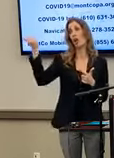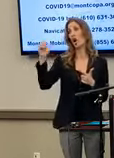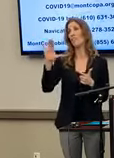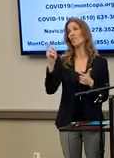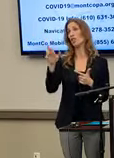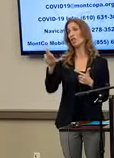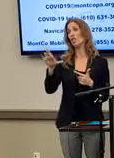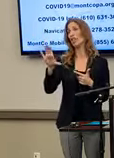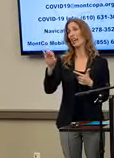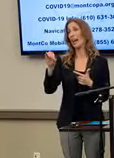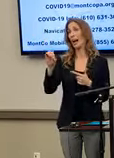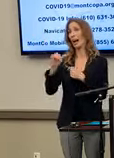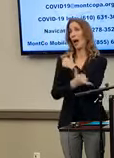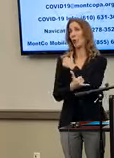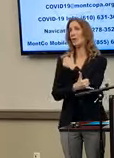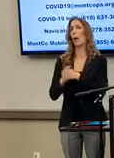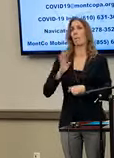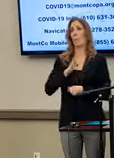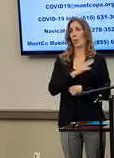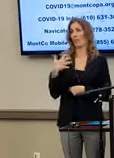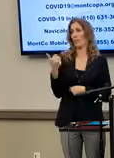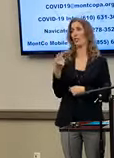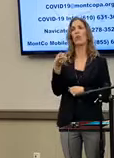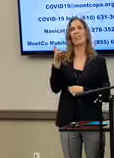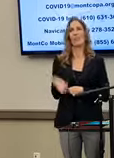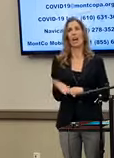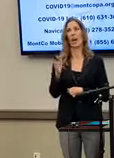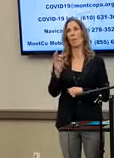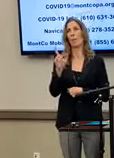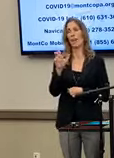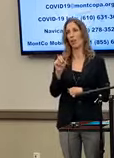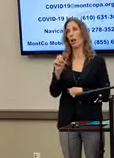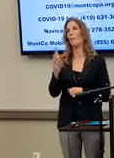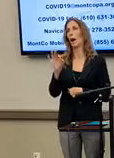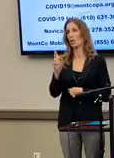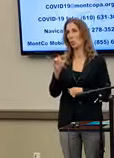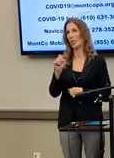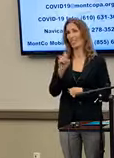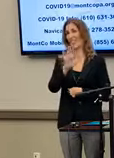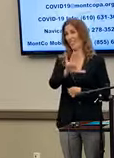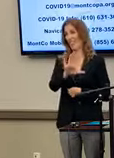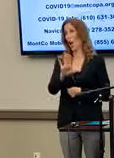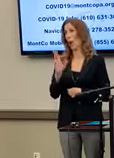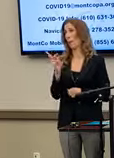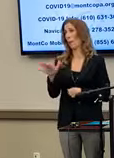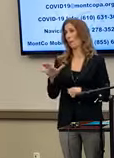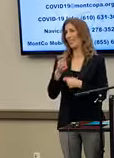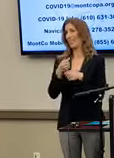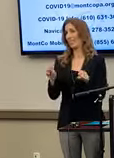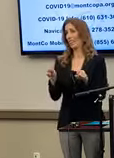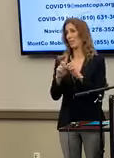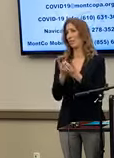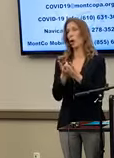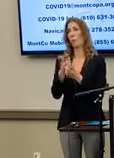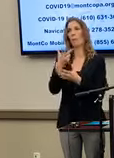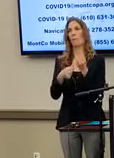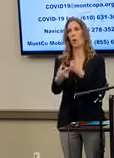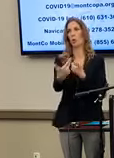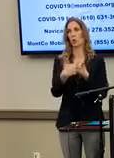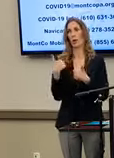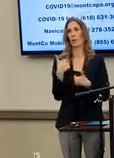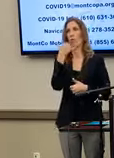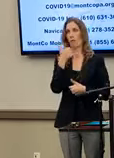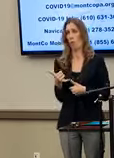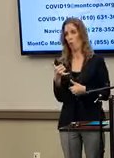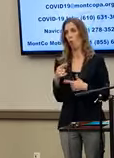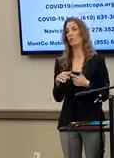County Board of Commissioners, Mary Moskowitz, and the director of their public safety department, Michael Murphy, was on the call with myself,